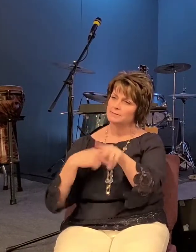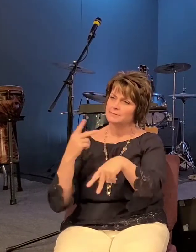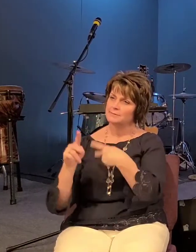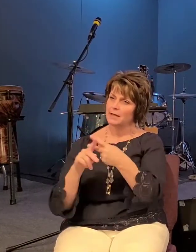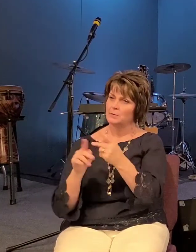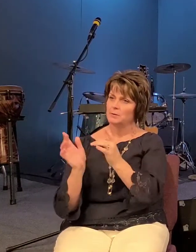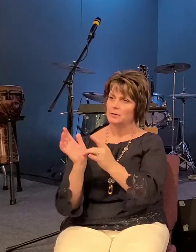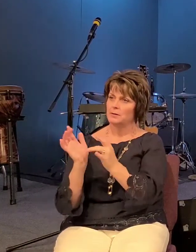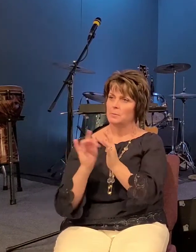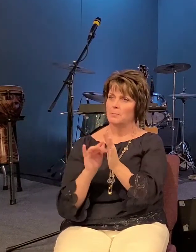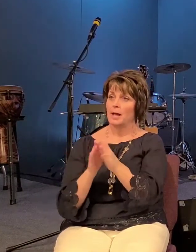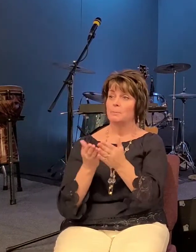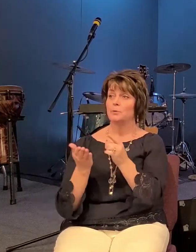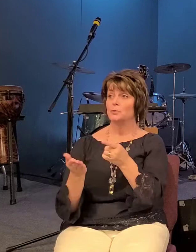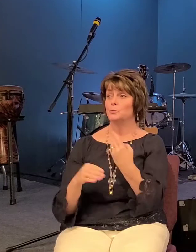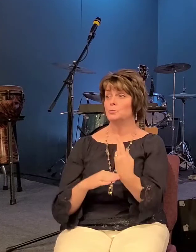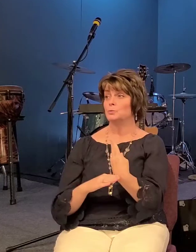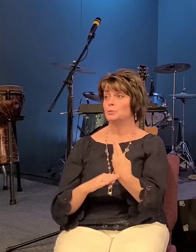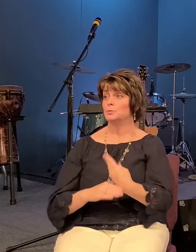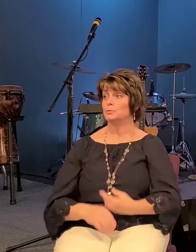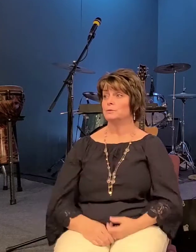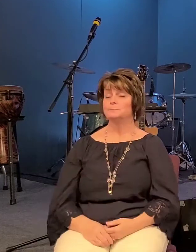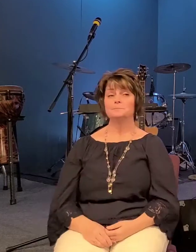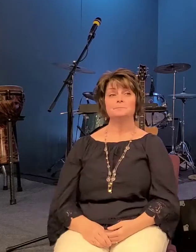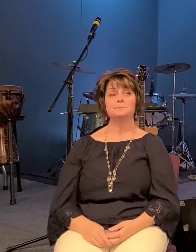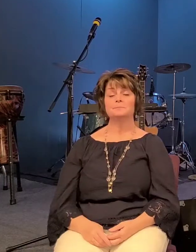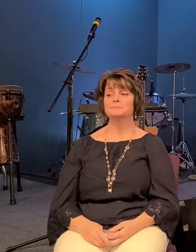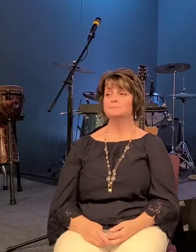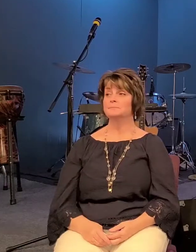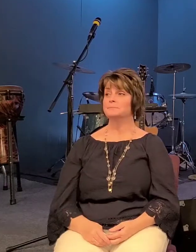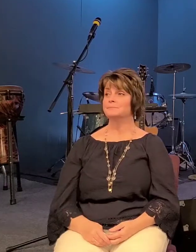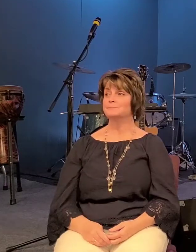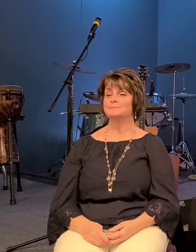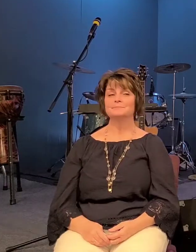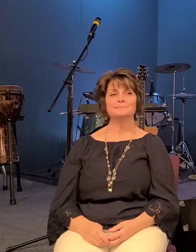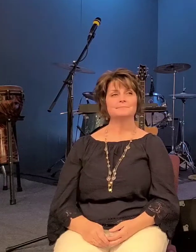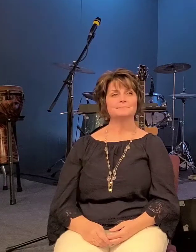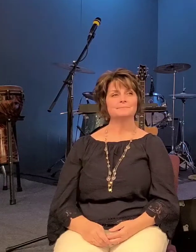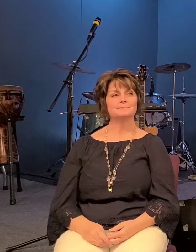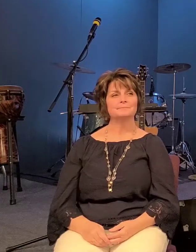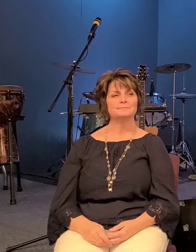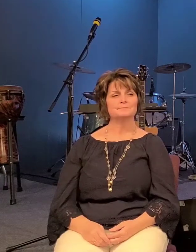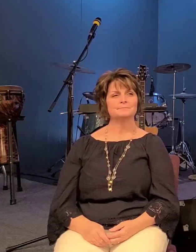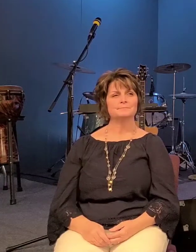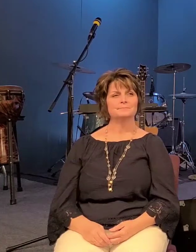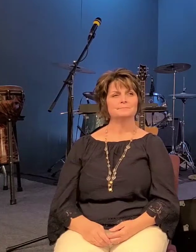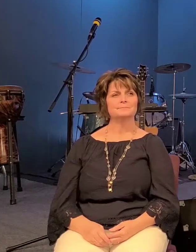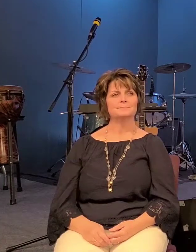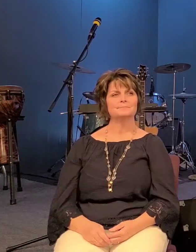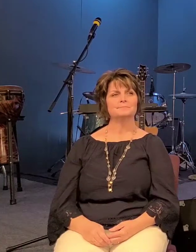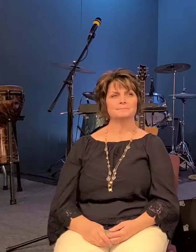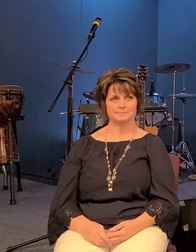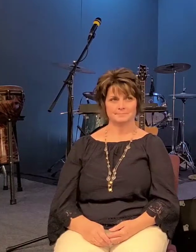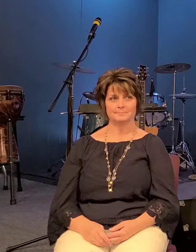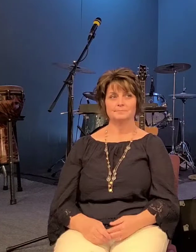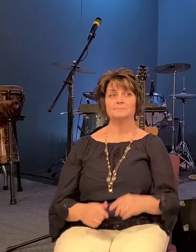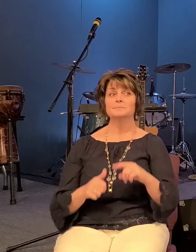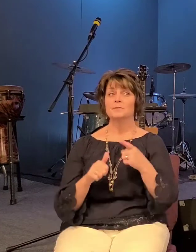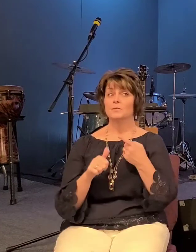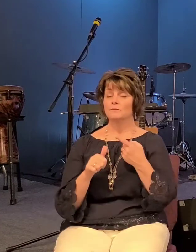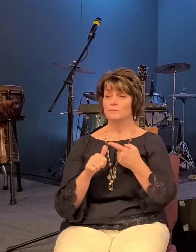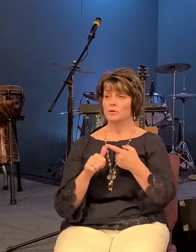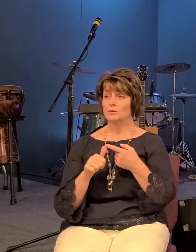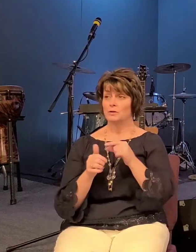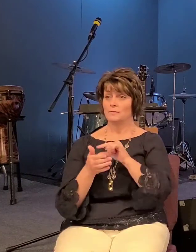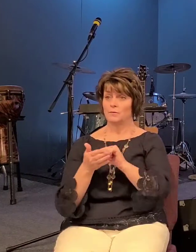translation that you you might use but you see there there's the women who follow jesus that's one of